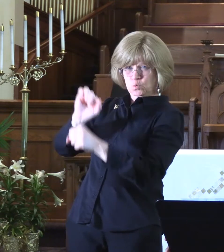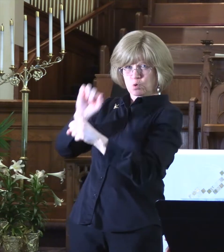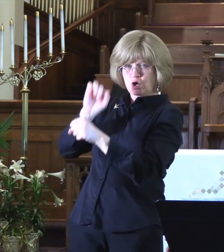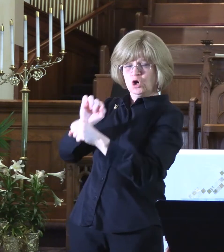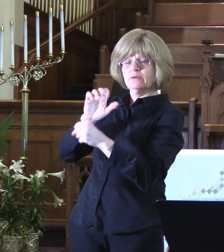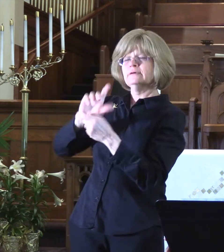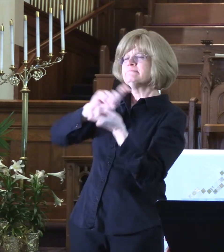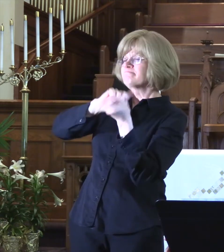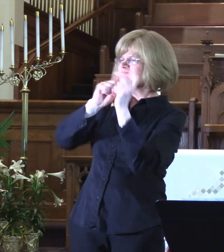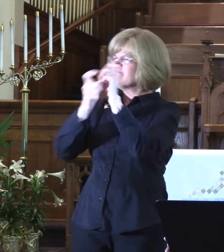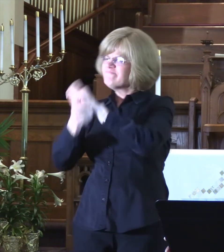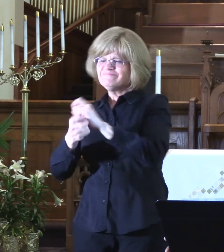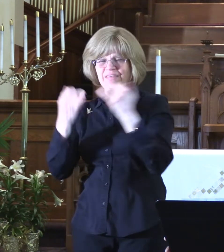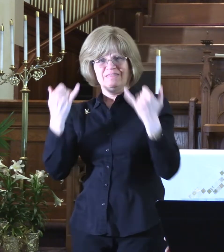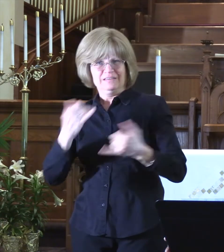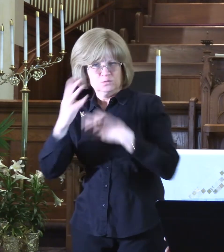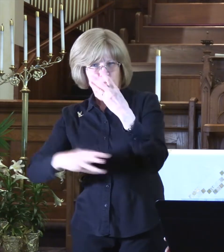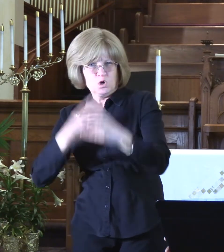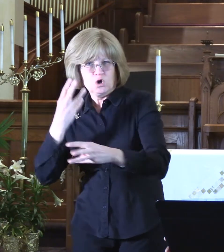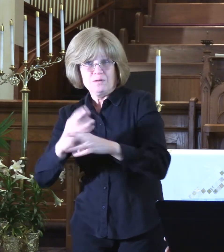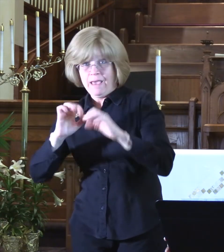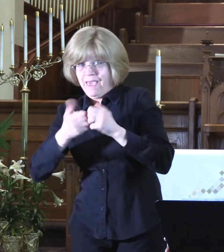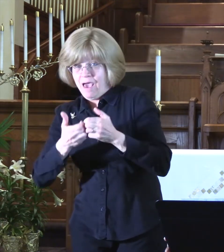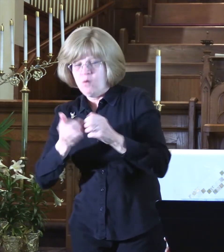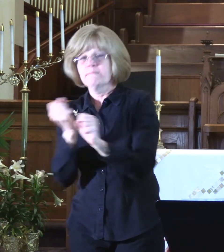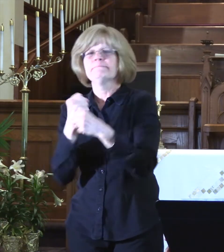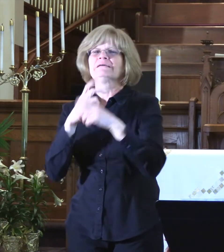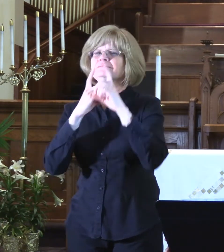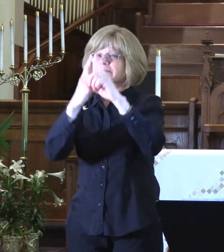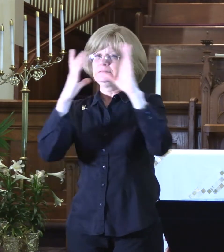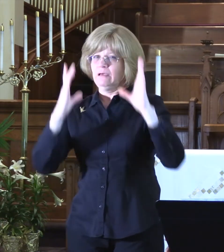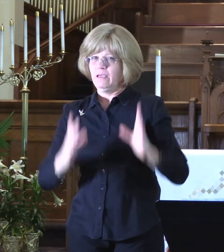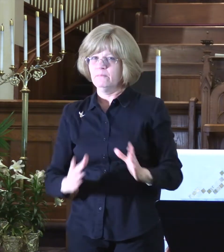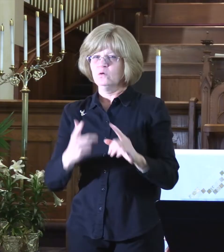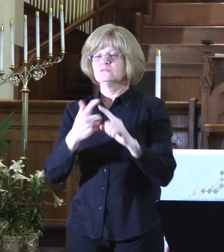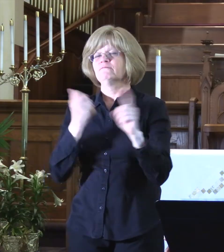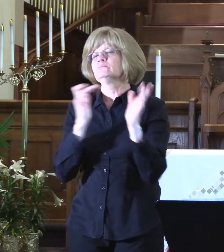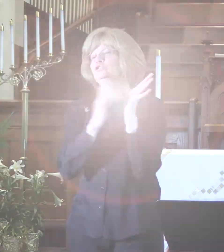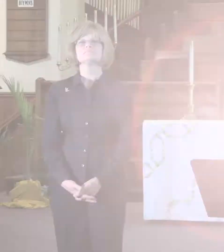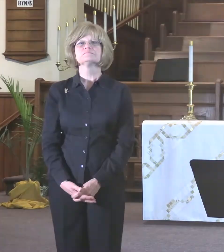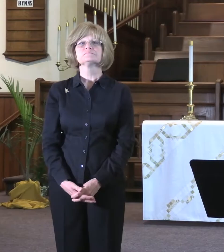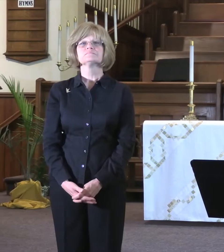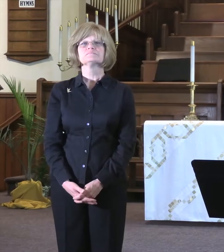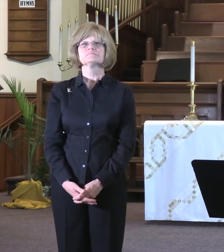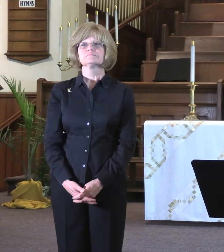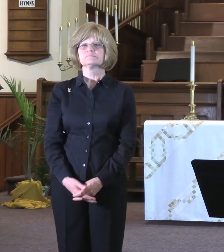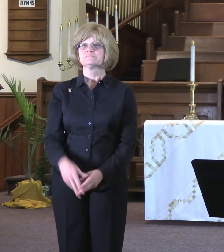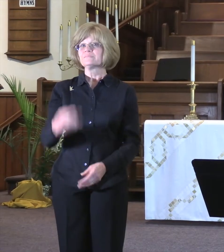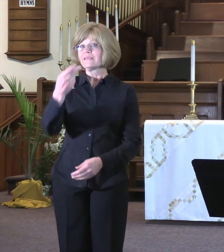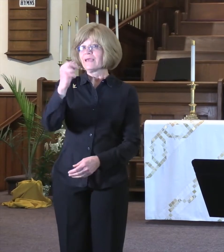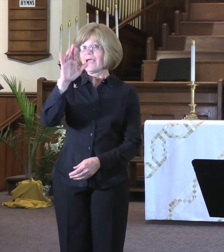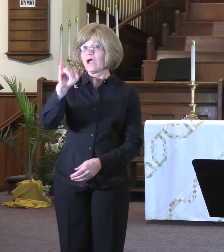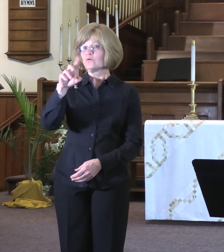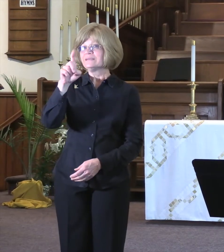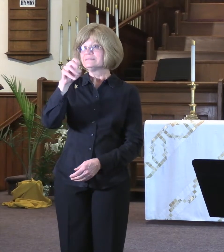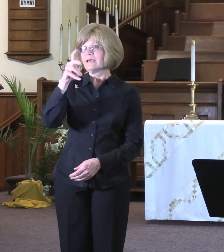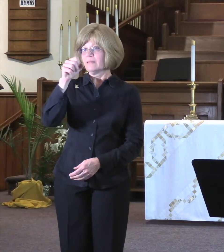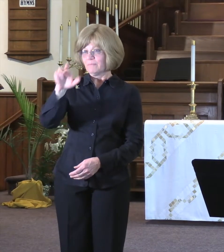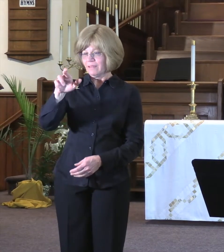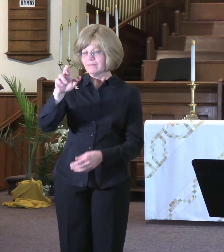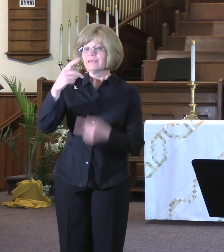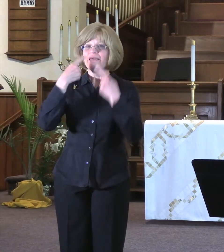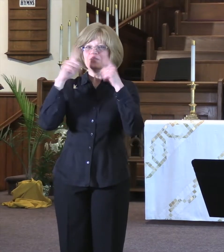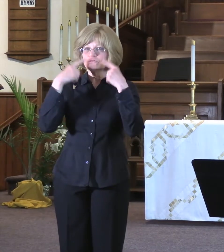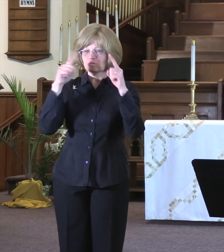transforming of this world by making disciples of Jesus Christ. The Harry Denman Evangelism